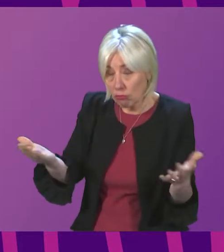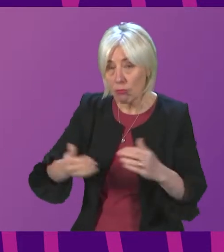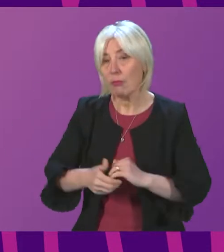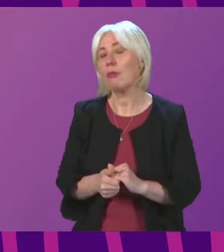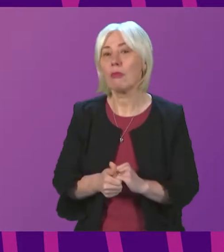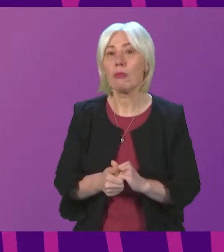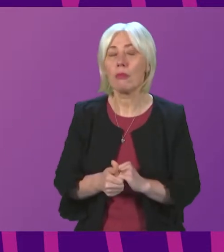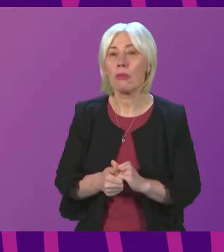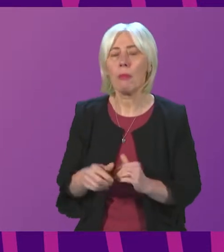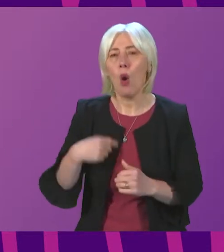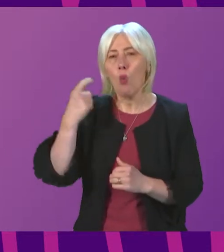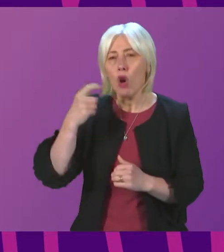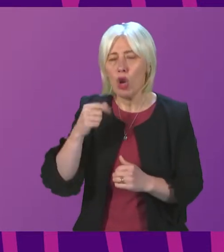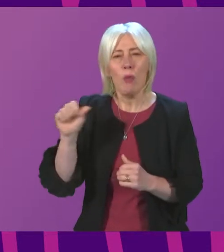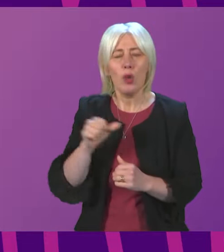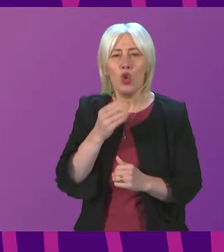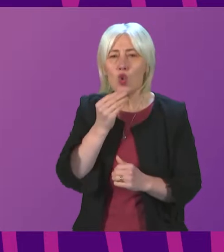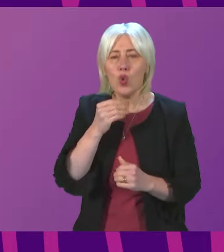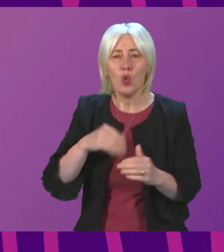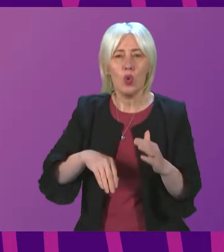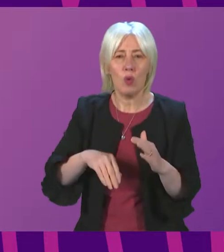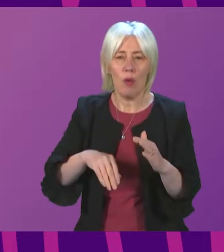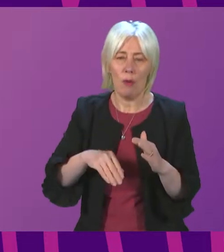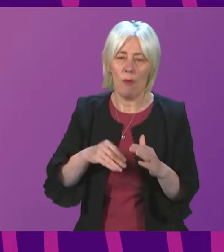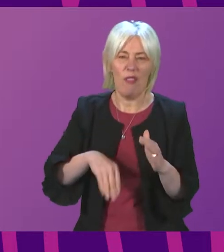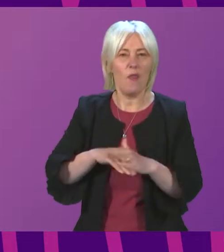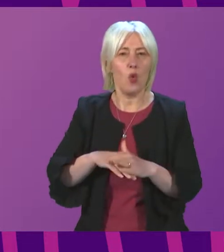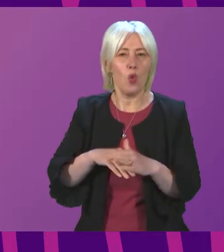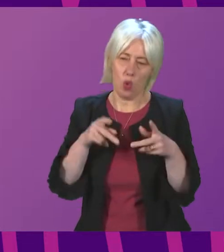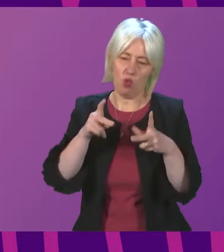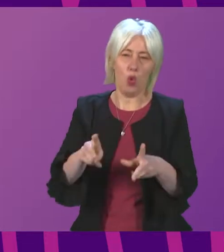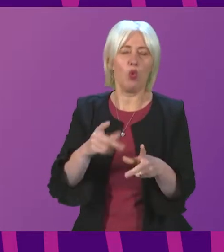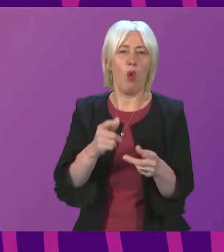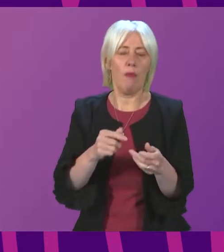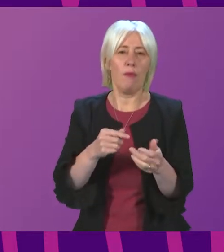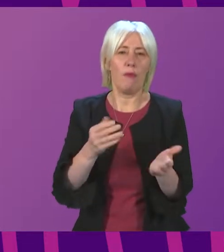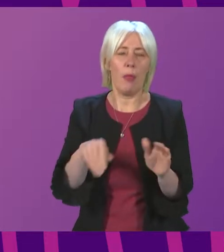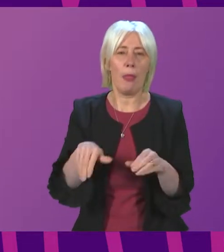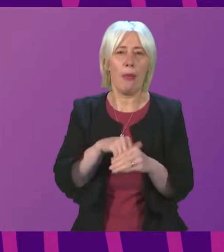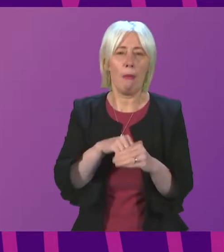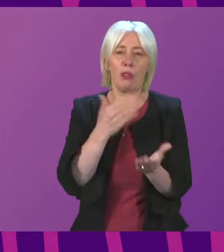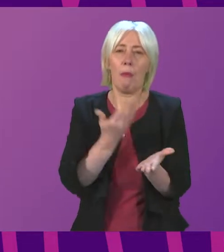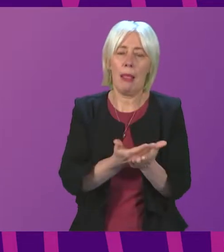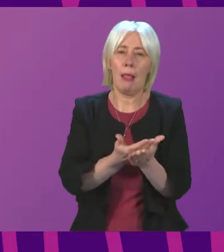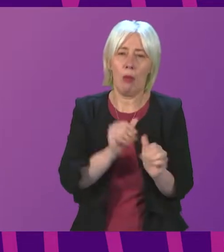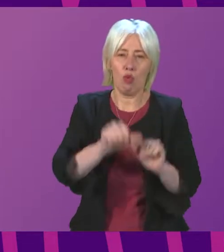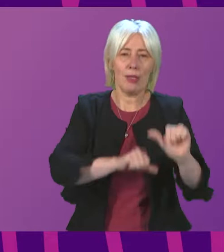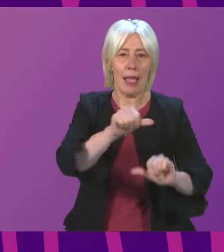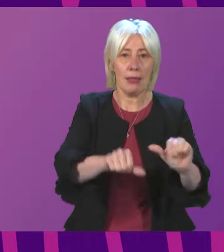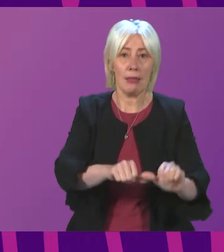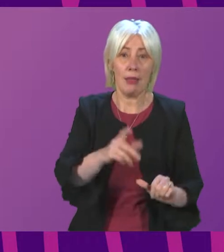just i wonder whether we should be making fuller use of the members bill process uh and and that could potentially be a candidate for a member's bill